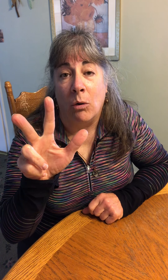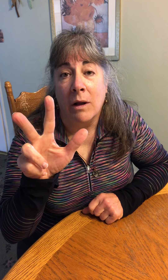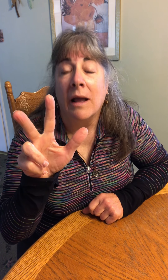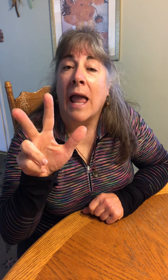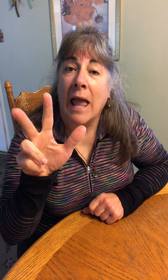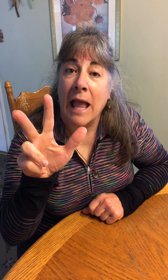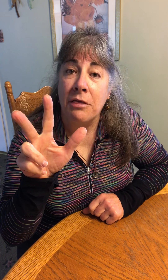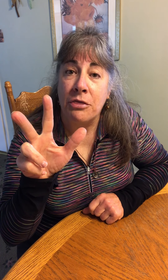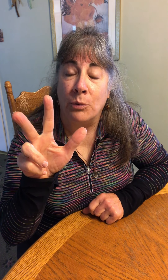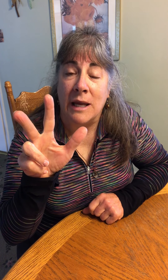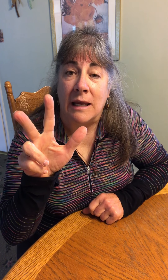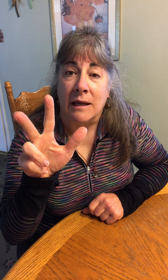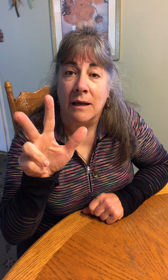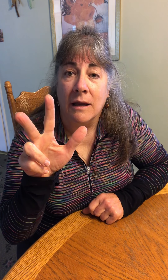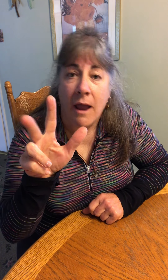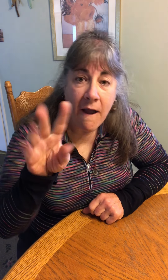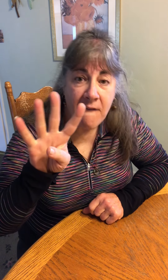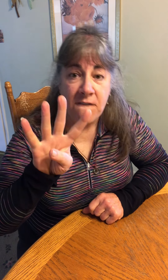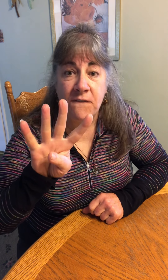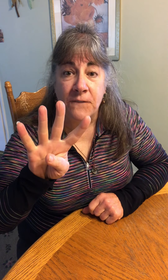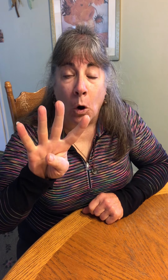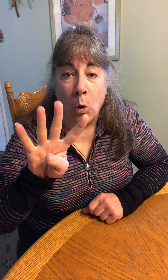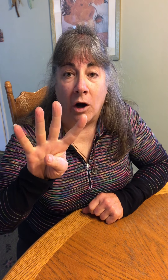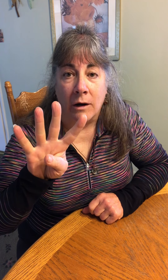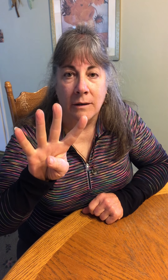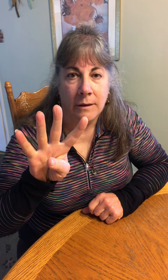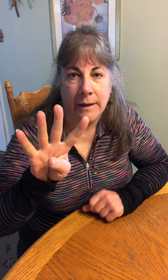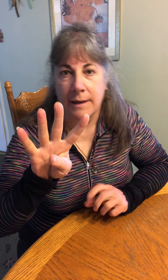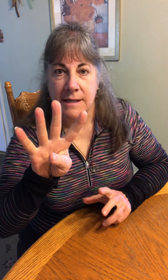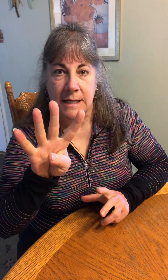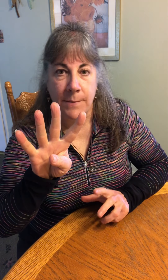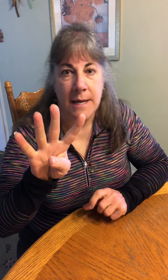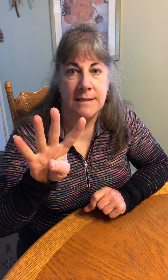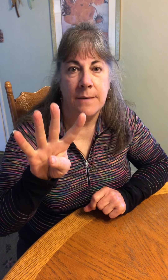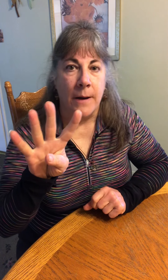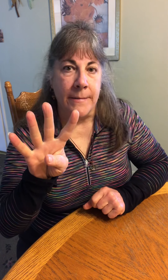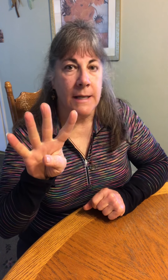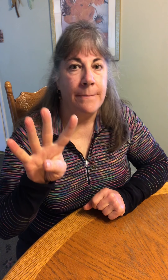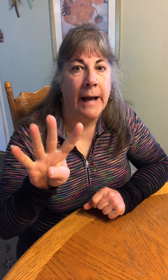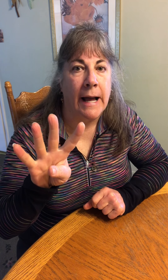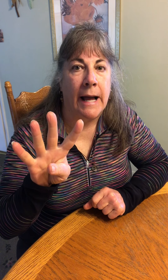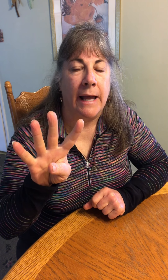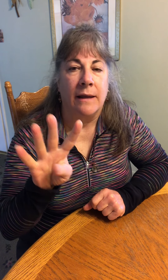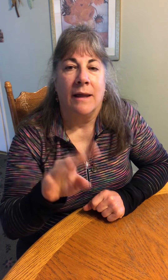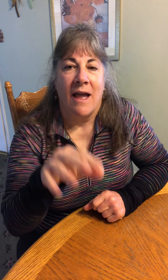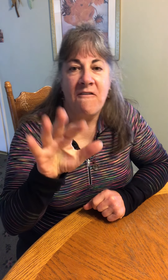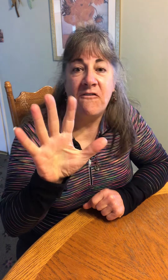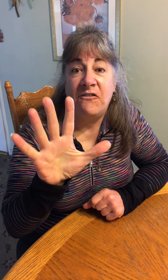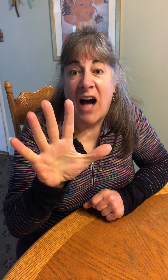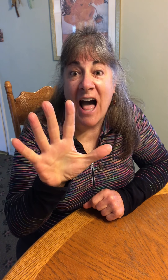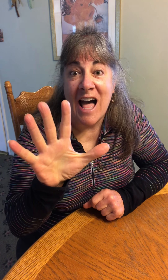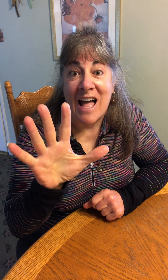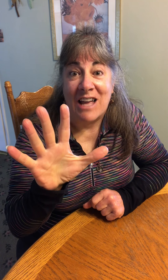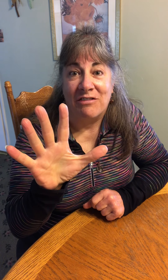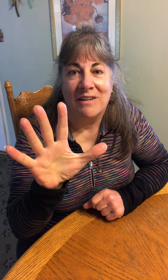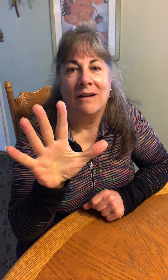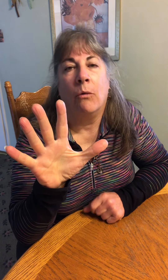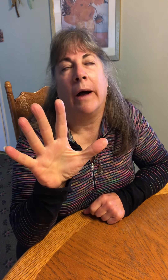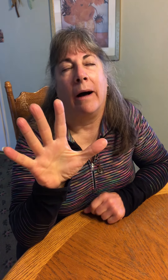a three. Four. Easy peasy pumpkin pie. Five. Well,